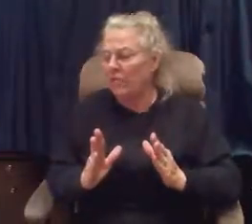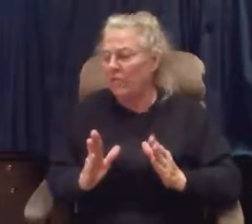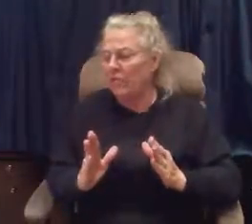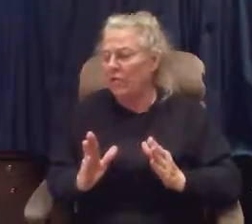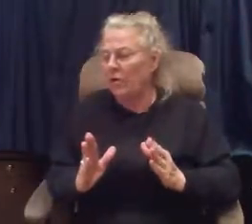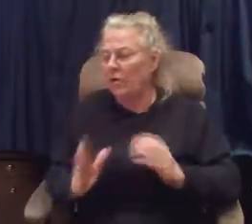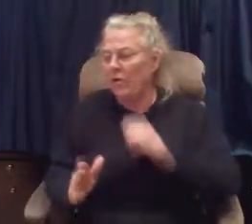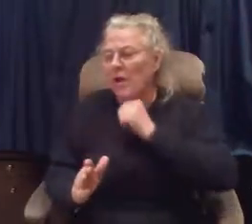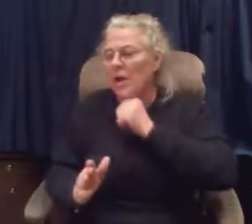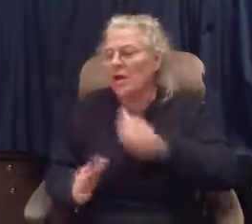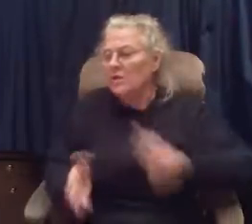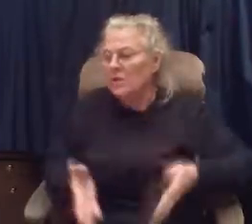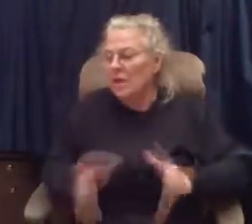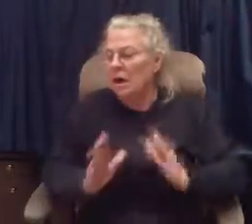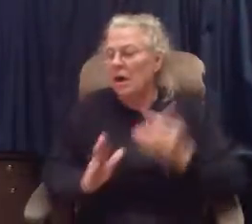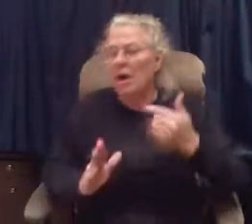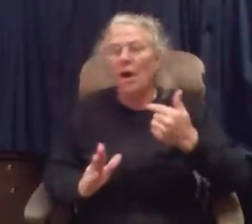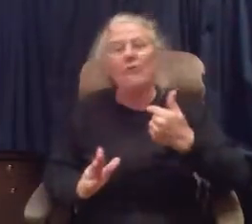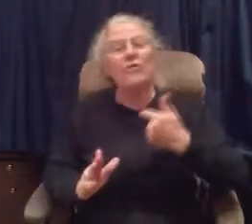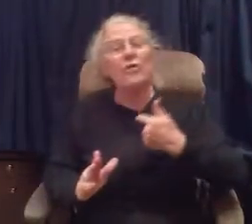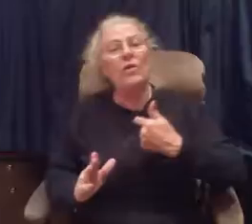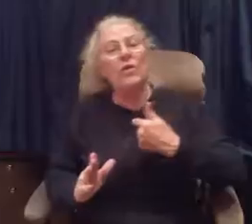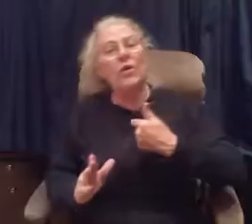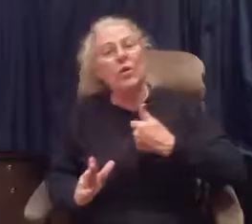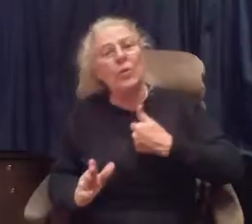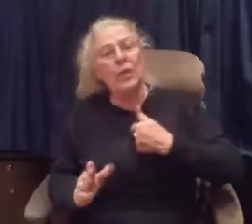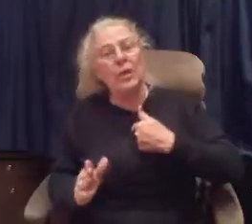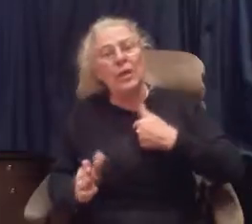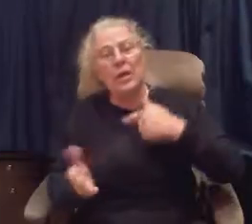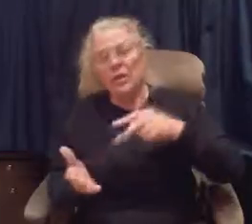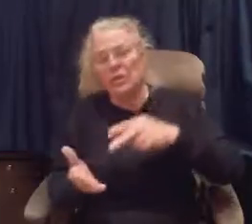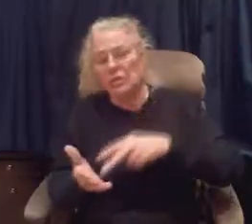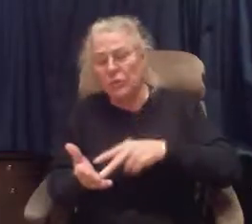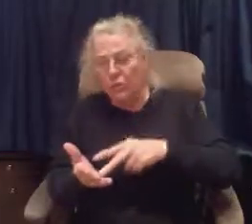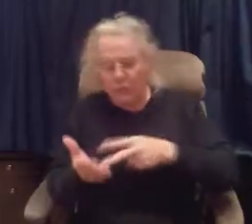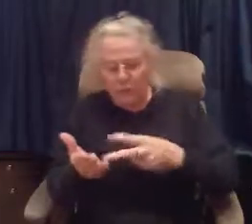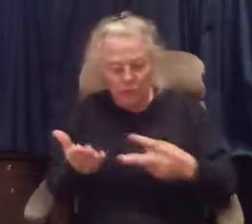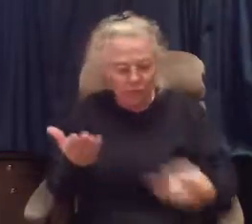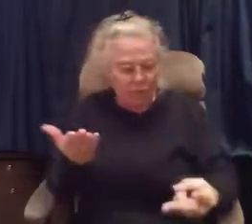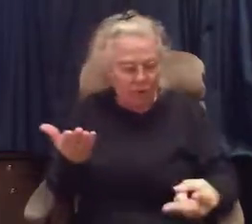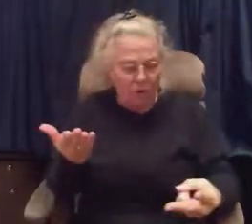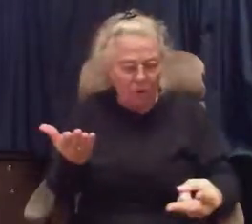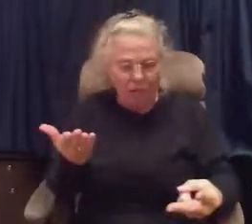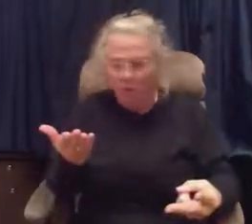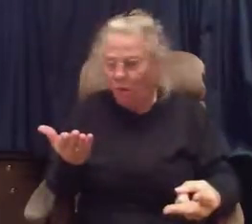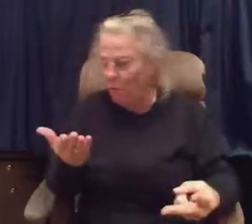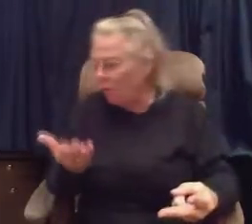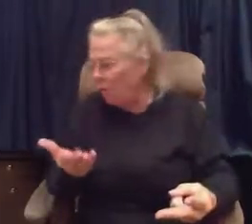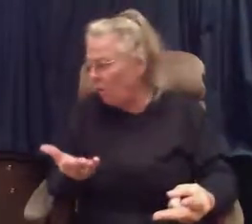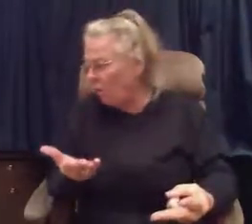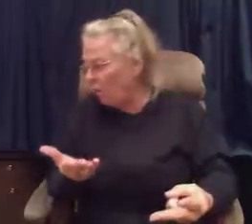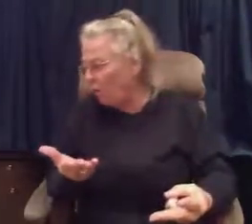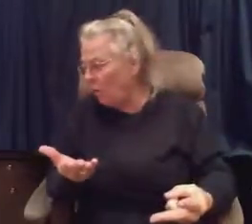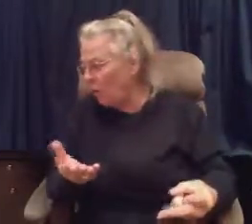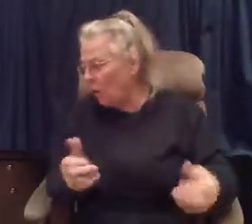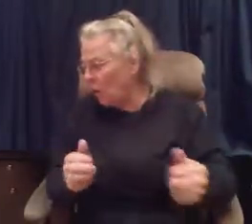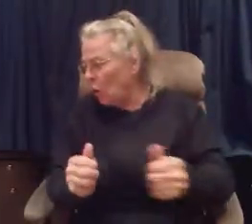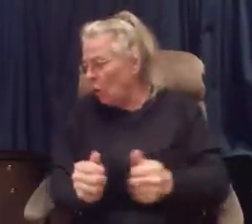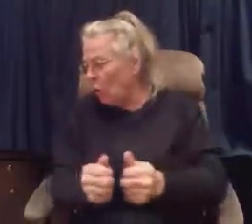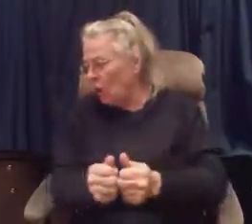suffer me to fall with